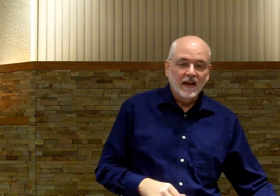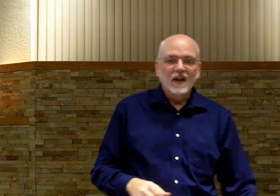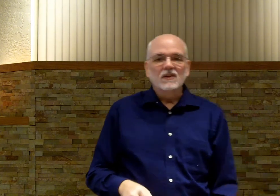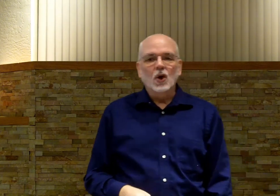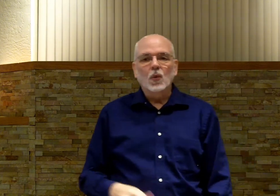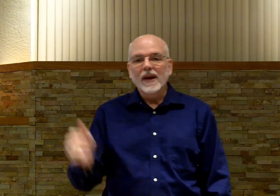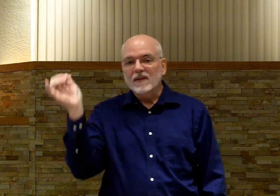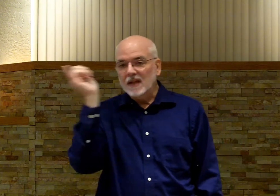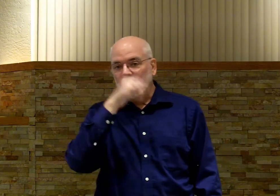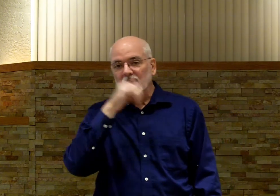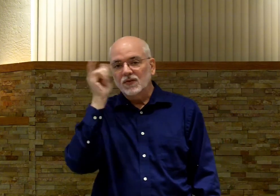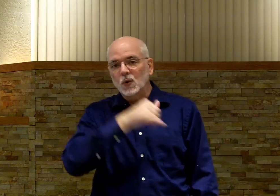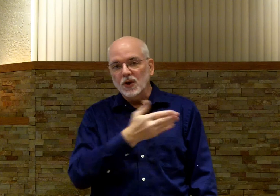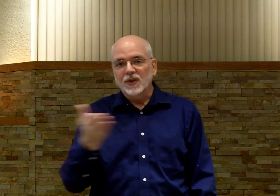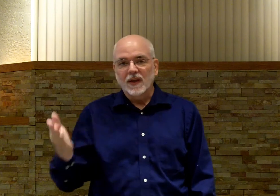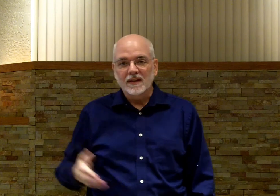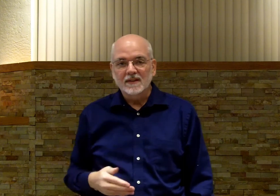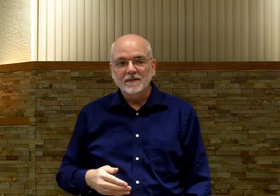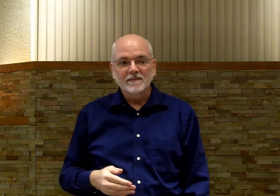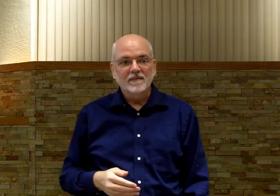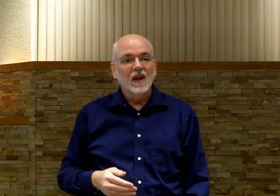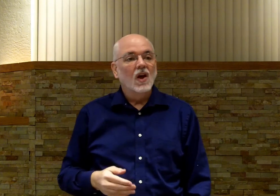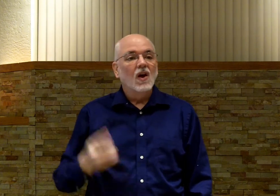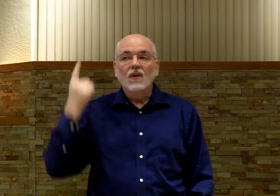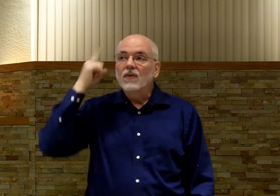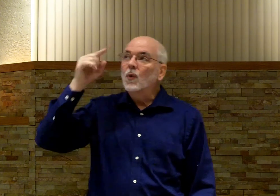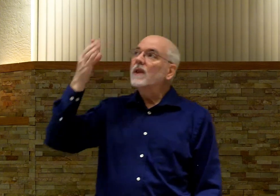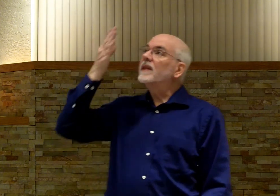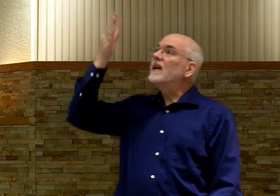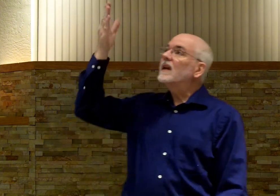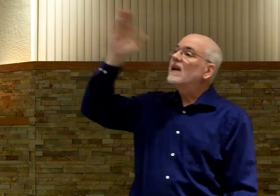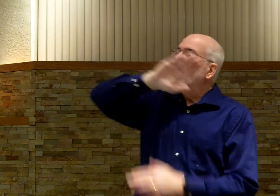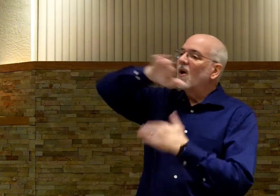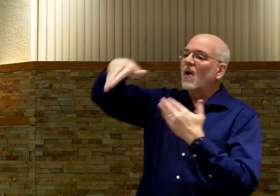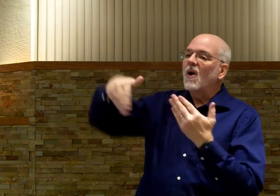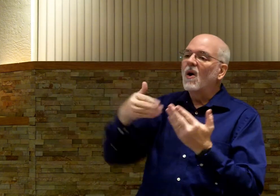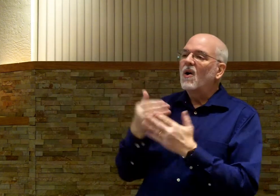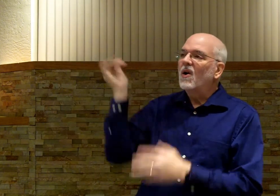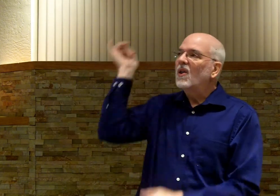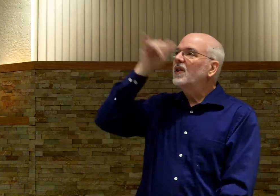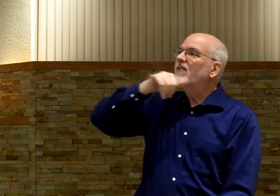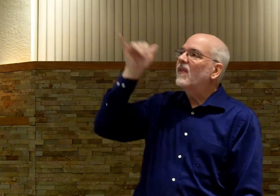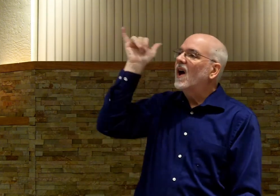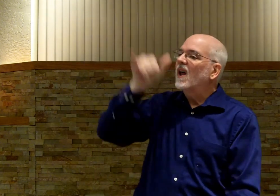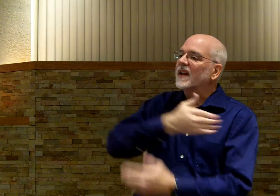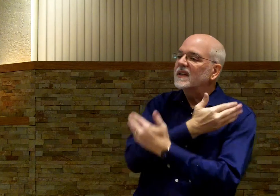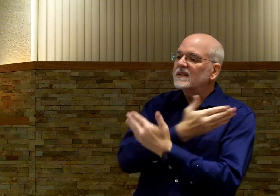So we have to sign it as foolish things. For thee, all the follies